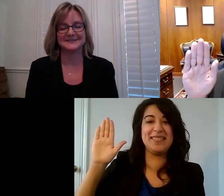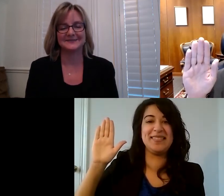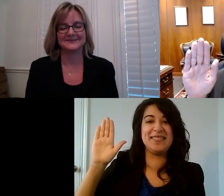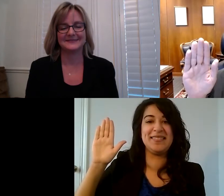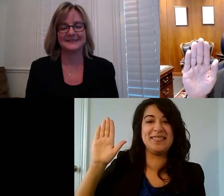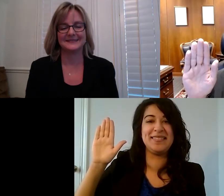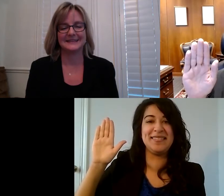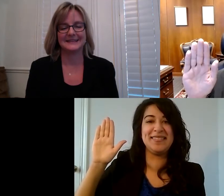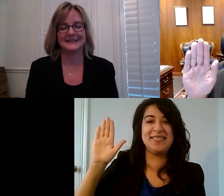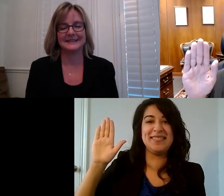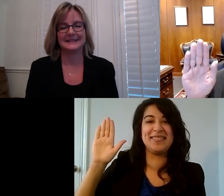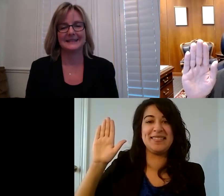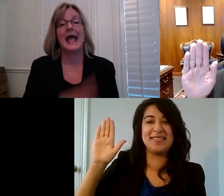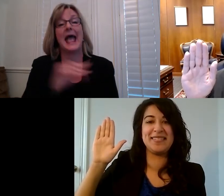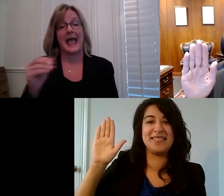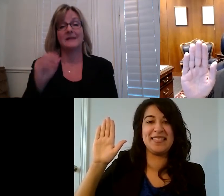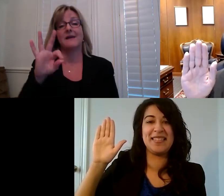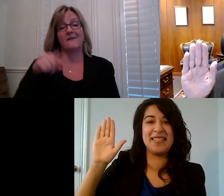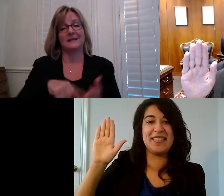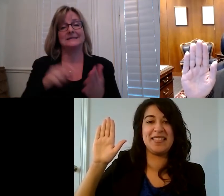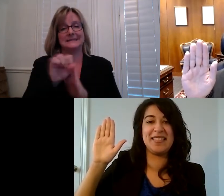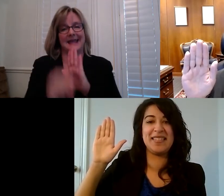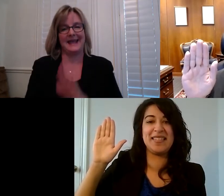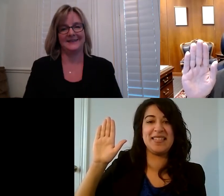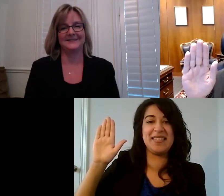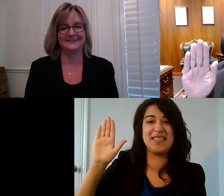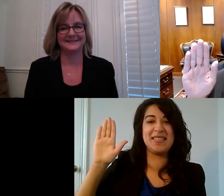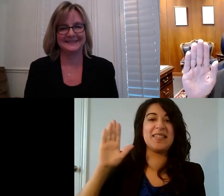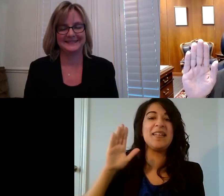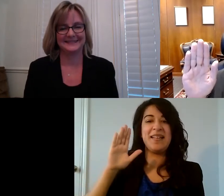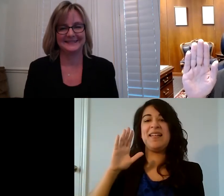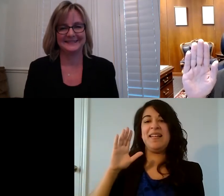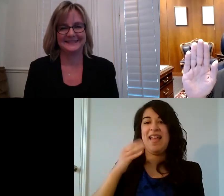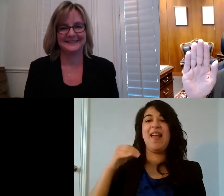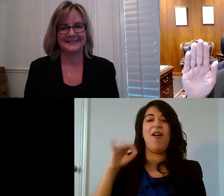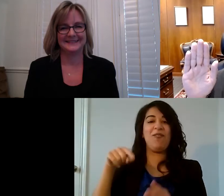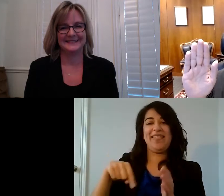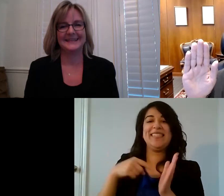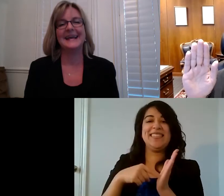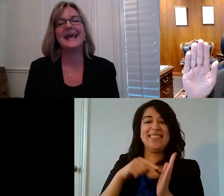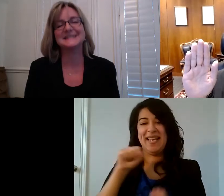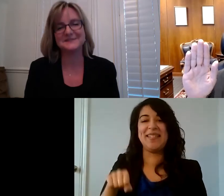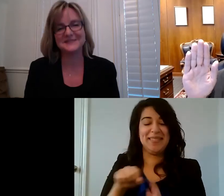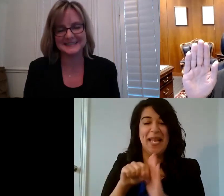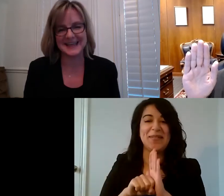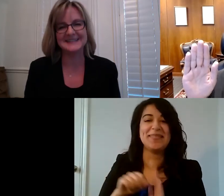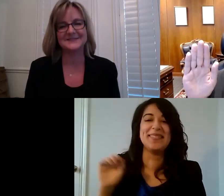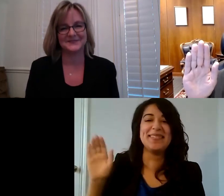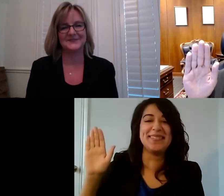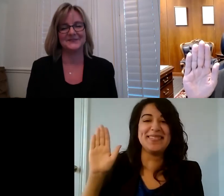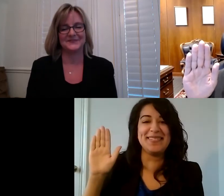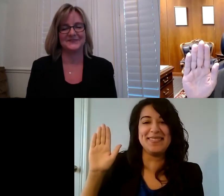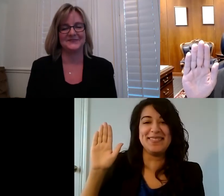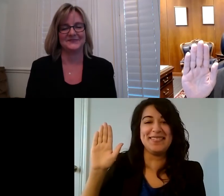and of this state and of this state